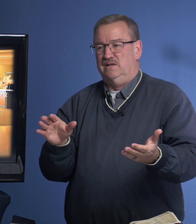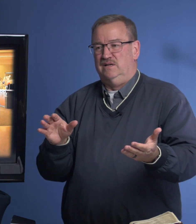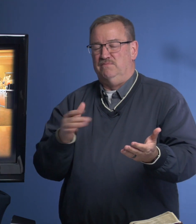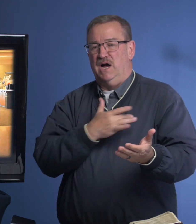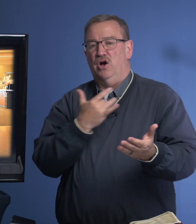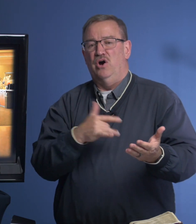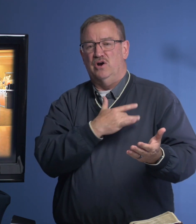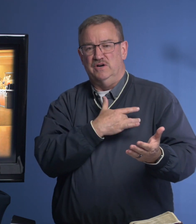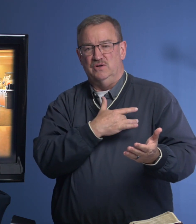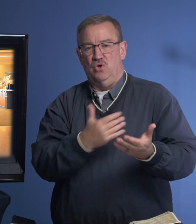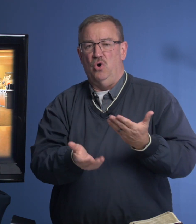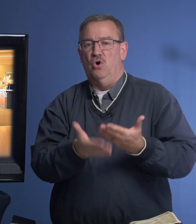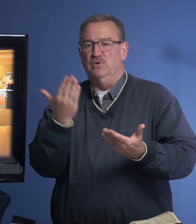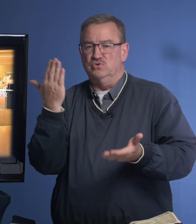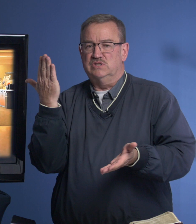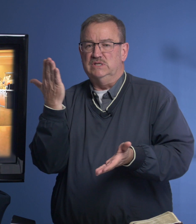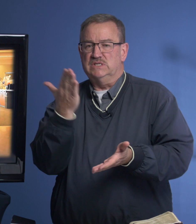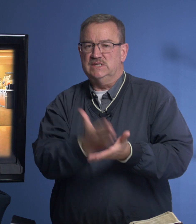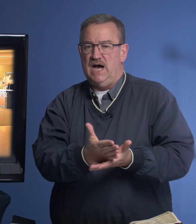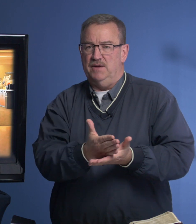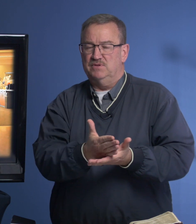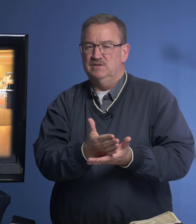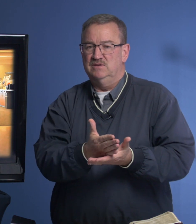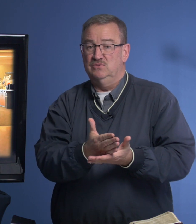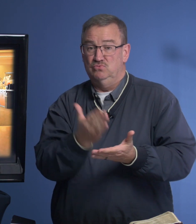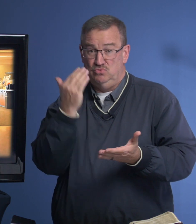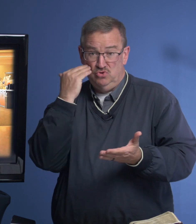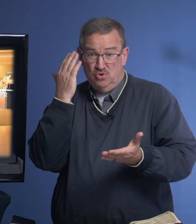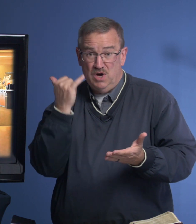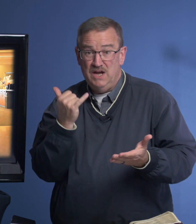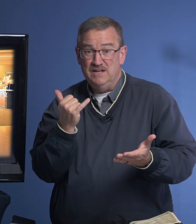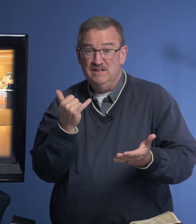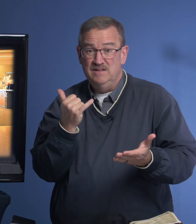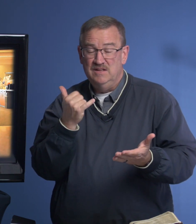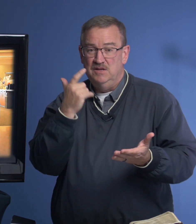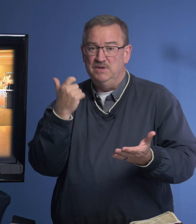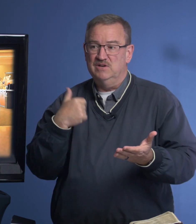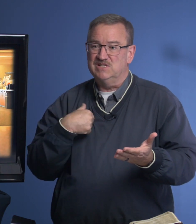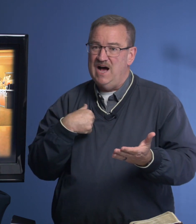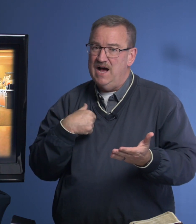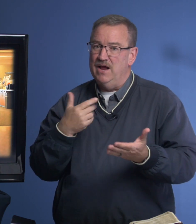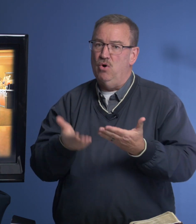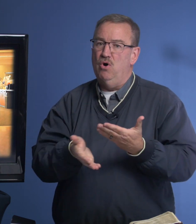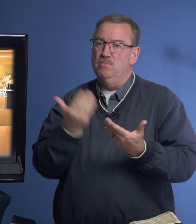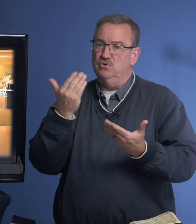My heart almost stopped. You know why? Because I almost